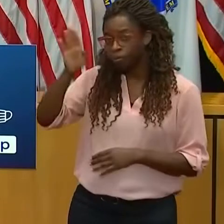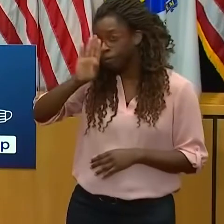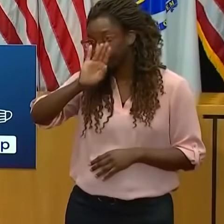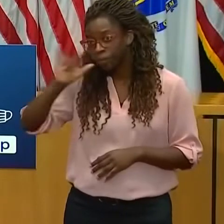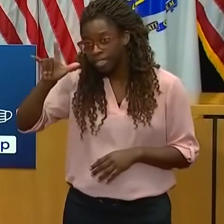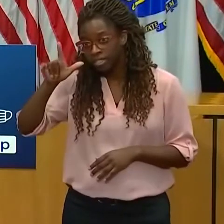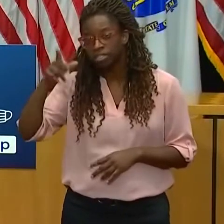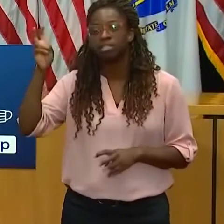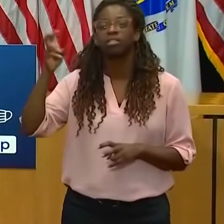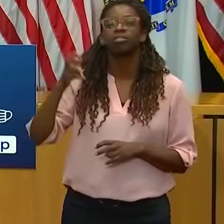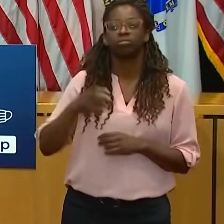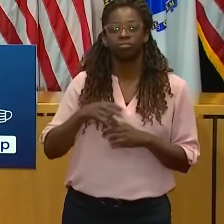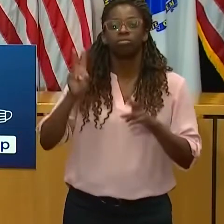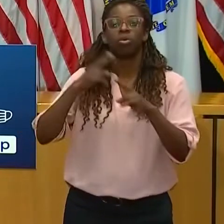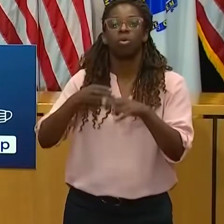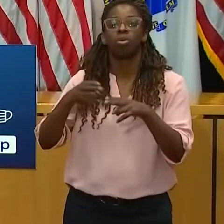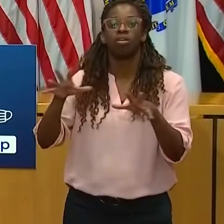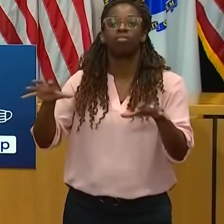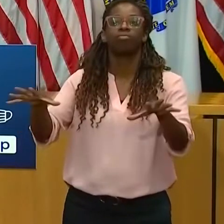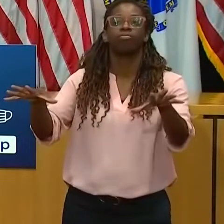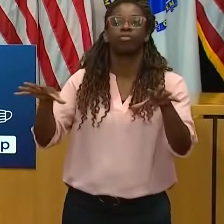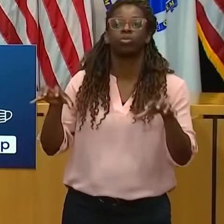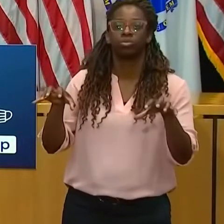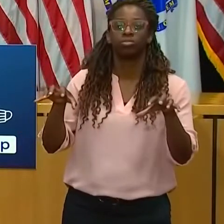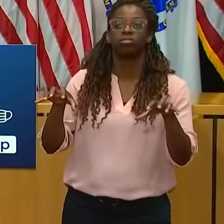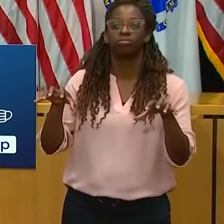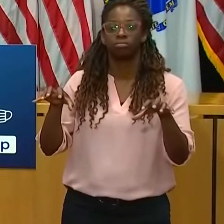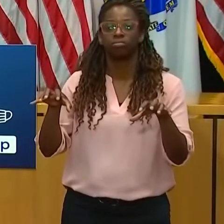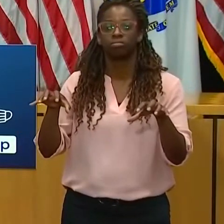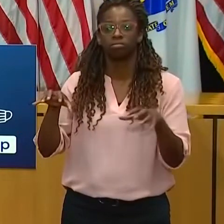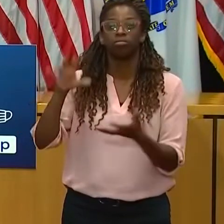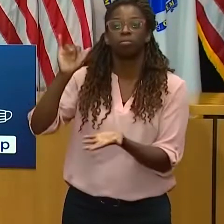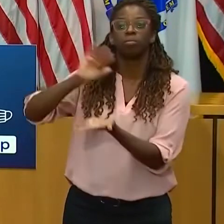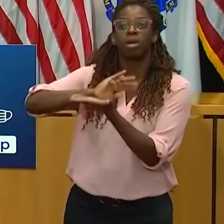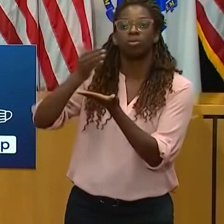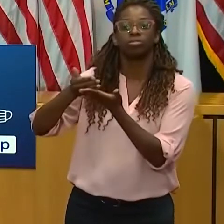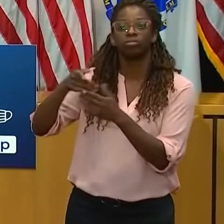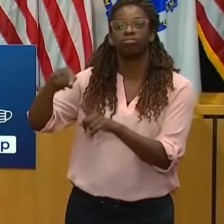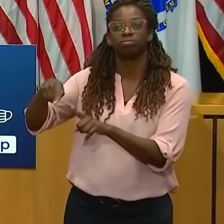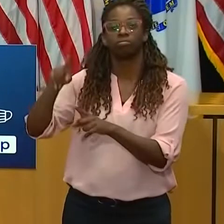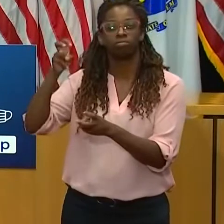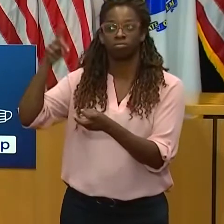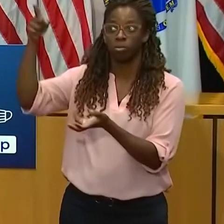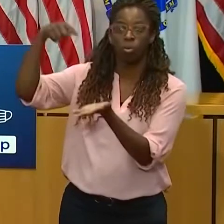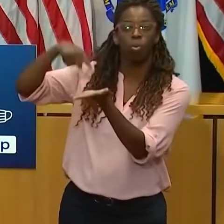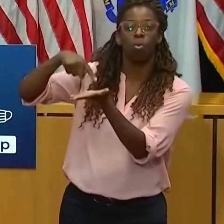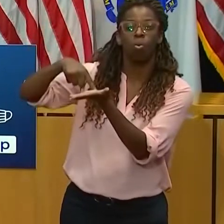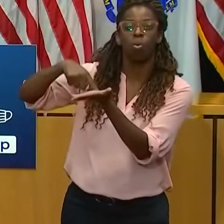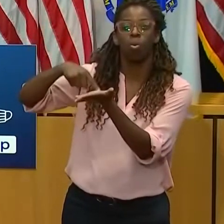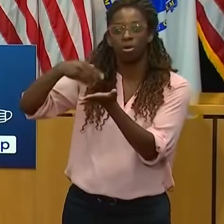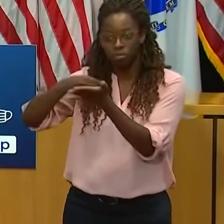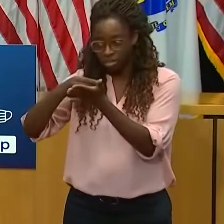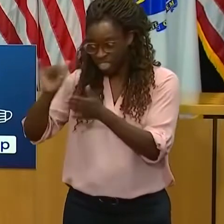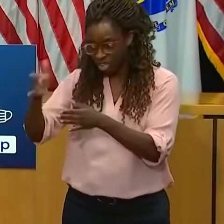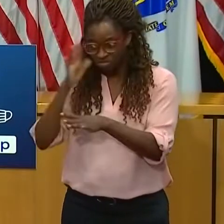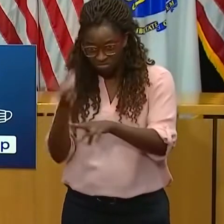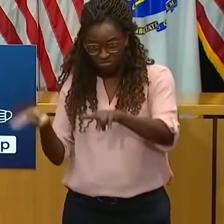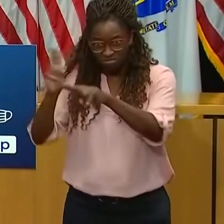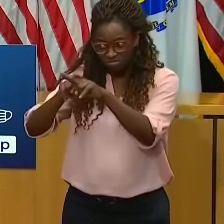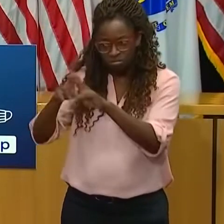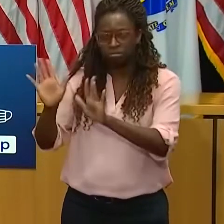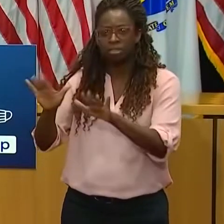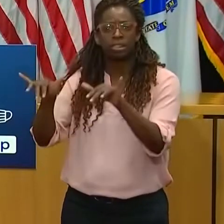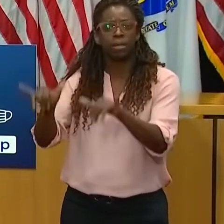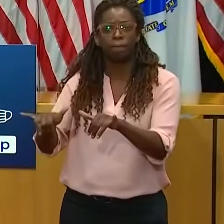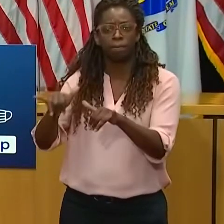First, we want to freeze the unemployment insurance contribution rates for employers, which will provide immediate and important relief